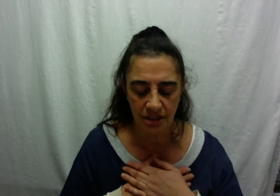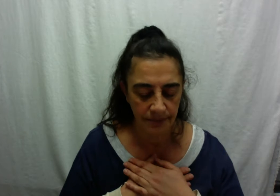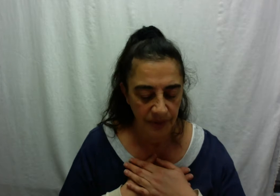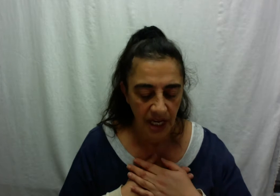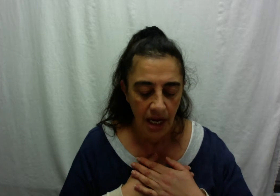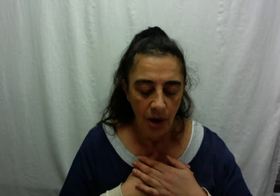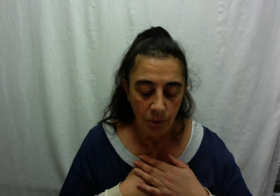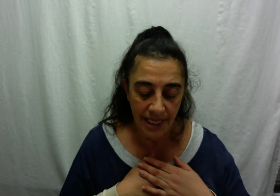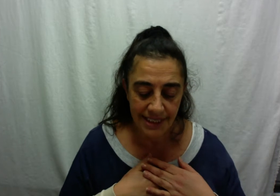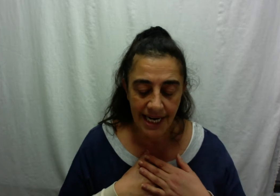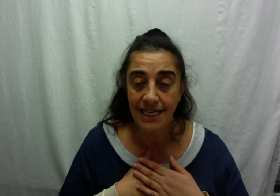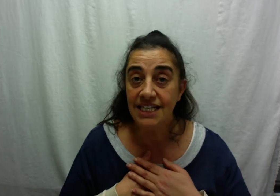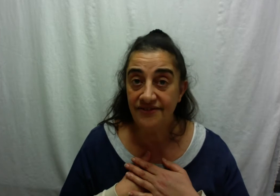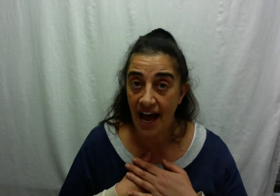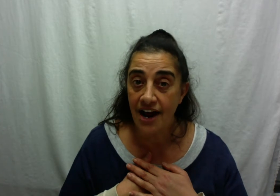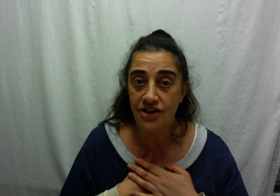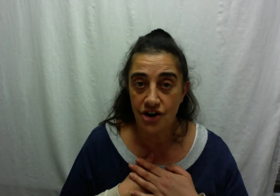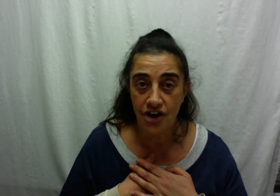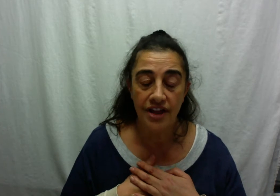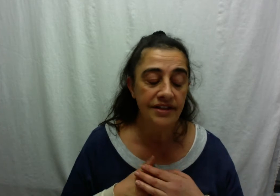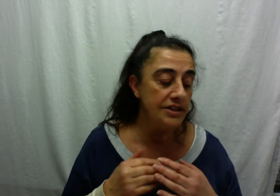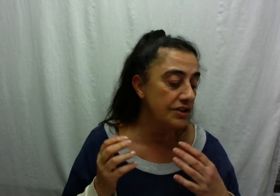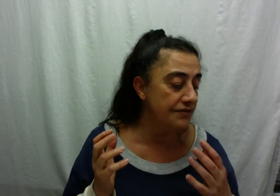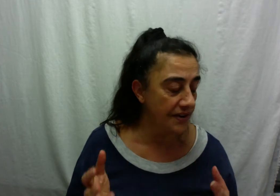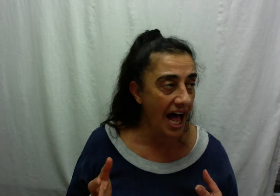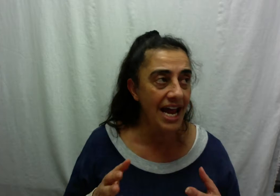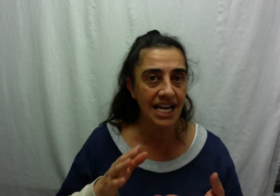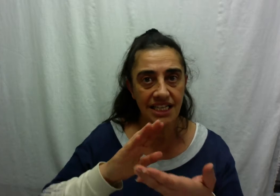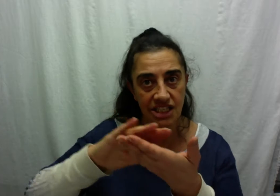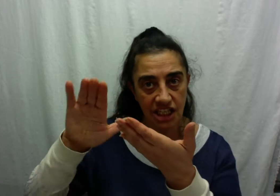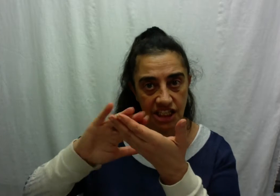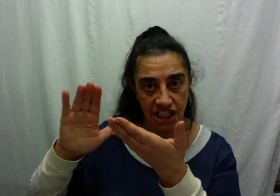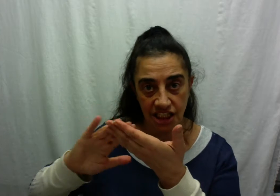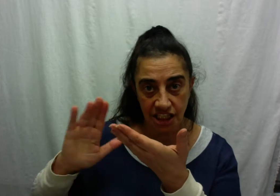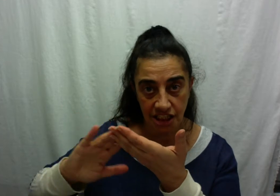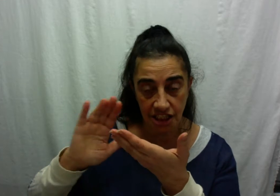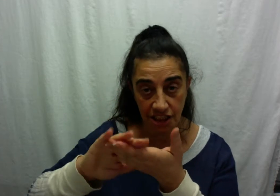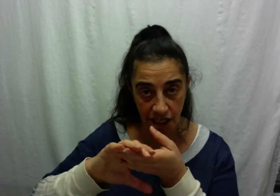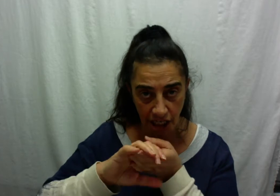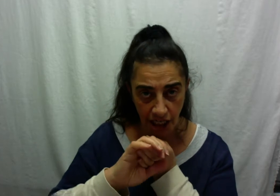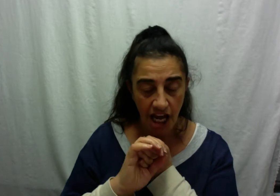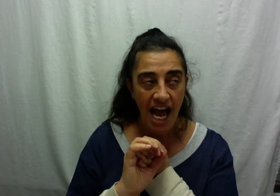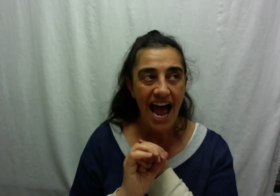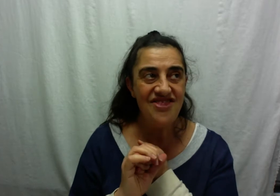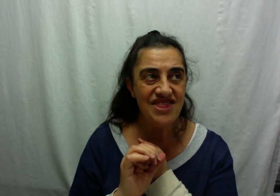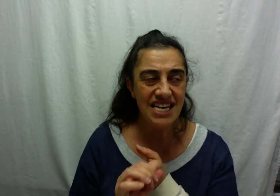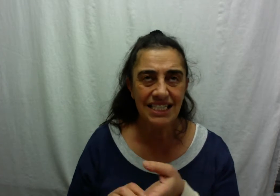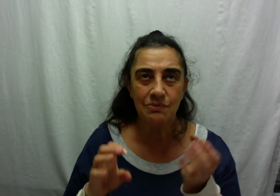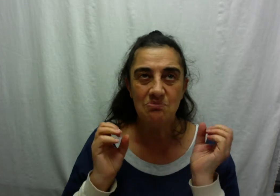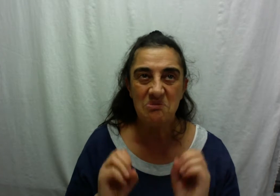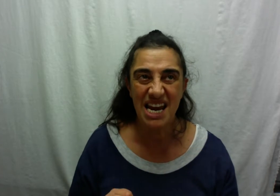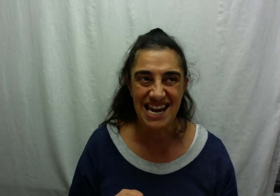wednesday is fire and earth so the fire is ching ching ching ching and this money